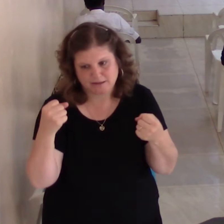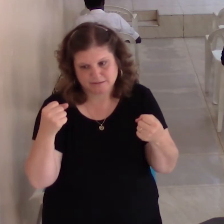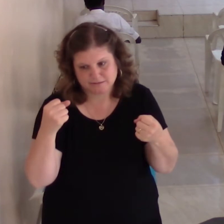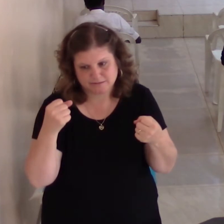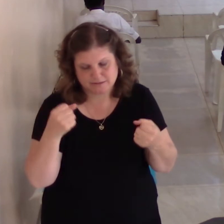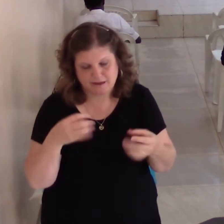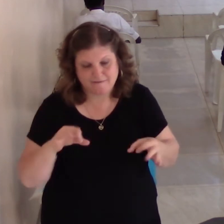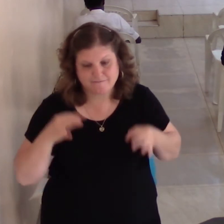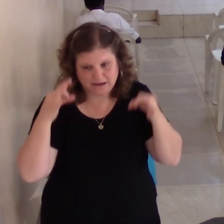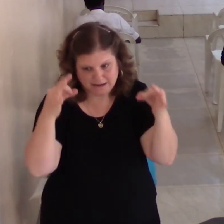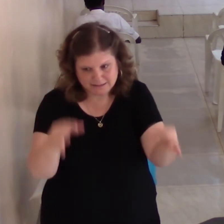Pray for your work.